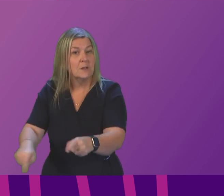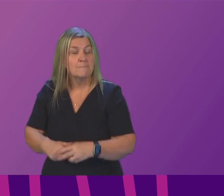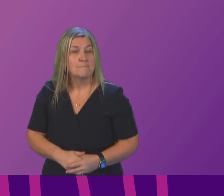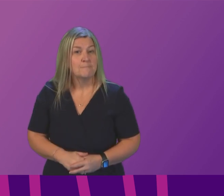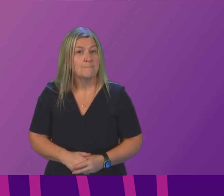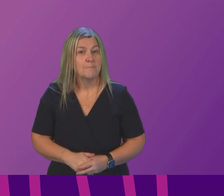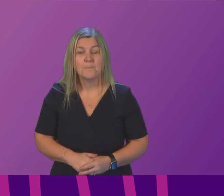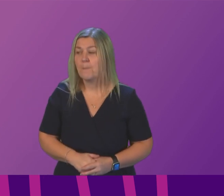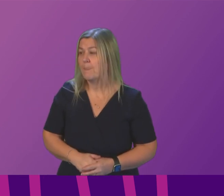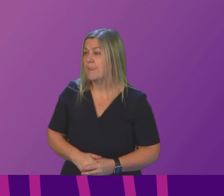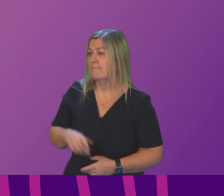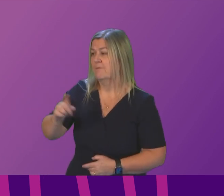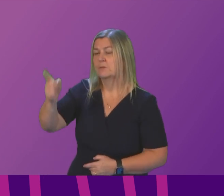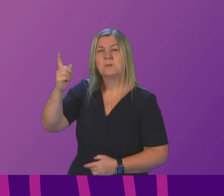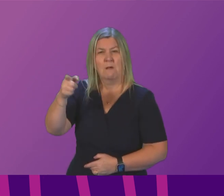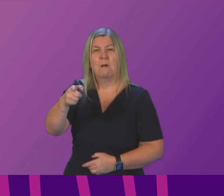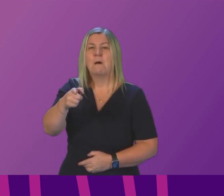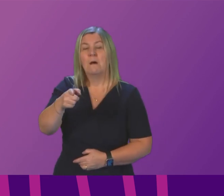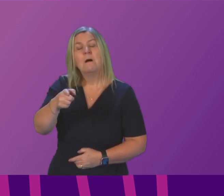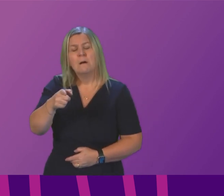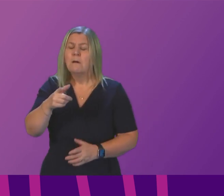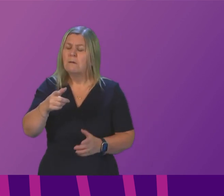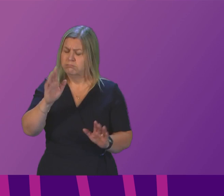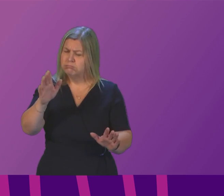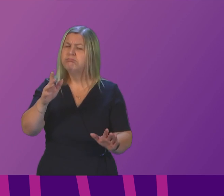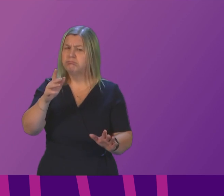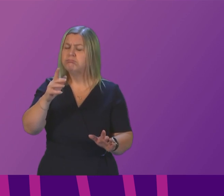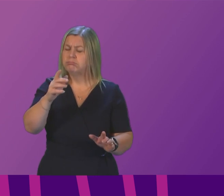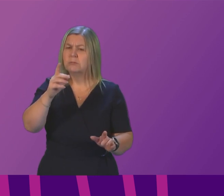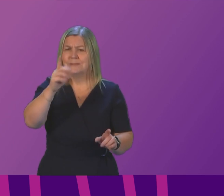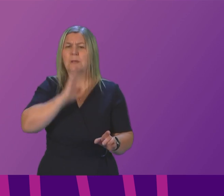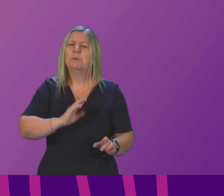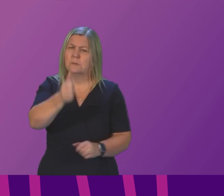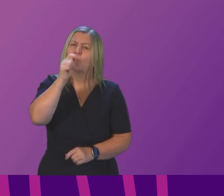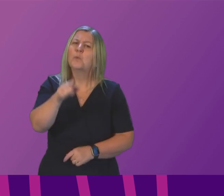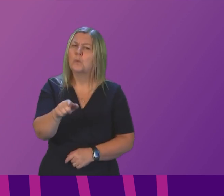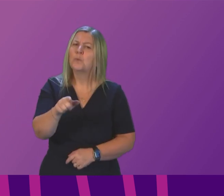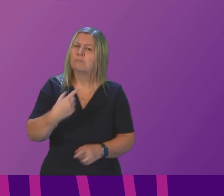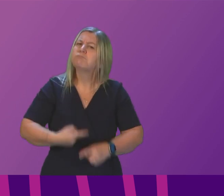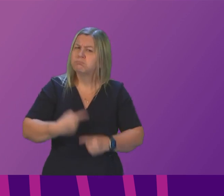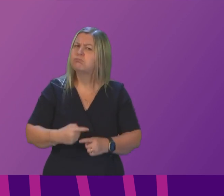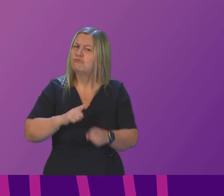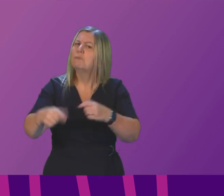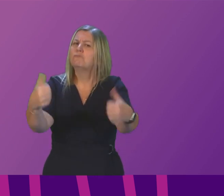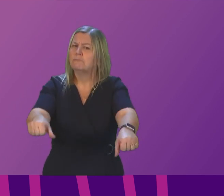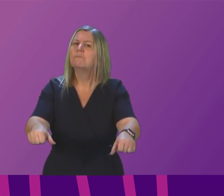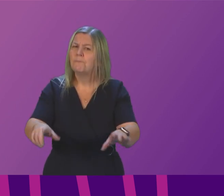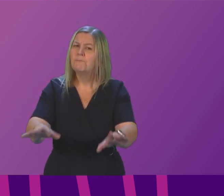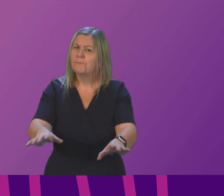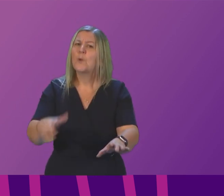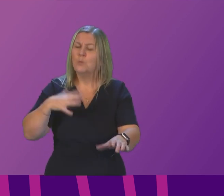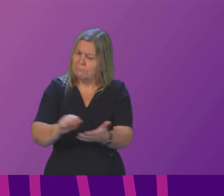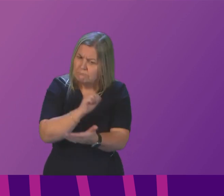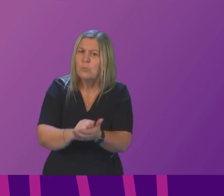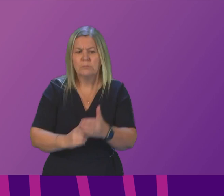and can I say we are treating this issue seriously and with urgency sometimes there are complex situations and issues that have to be